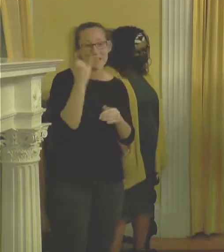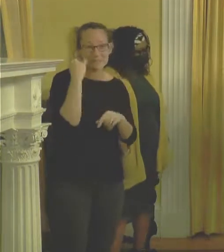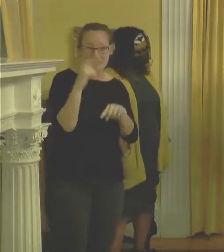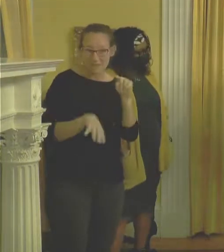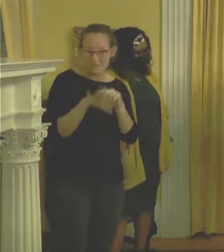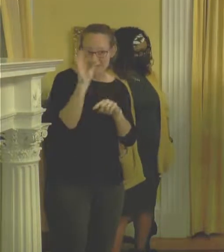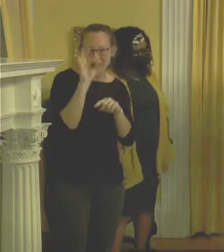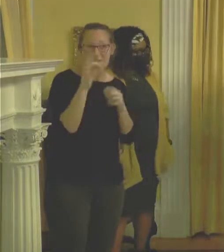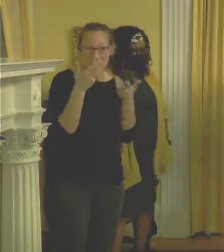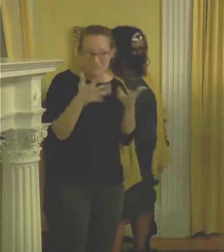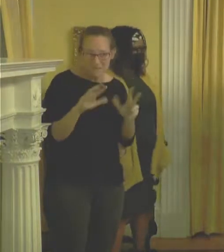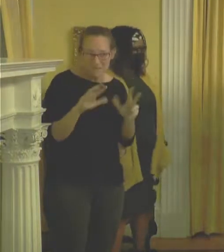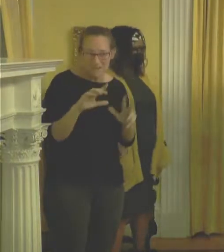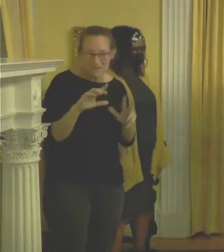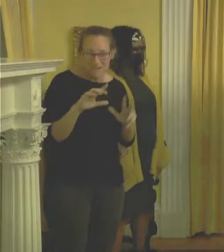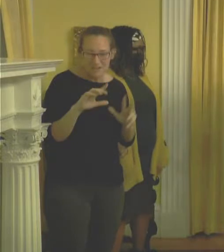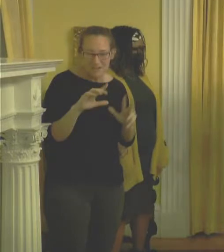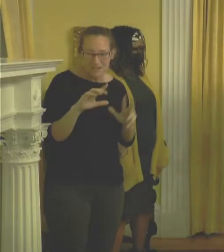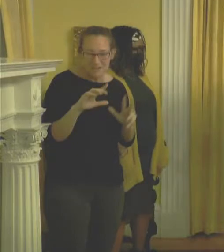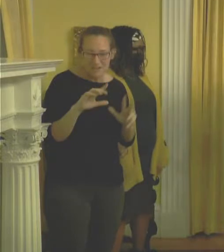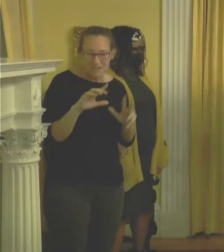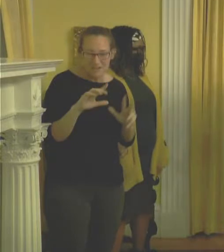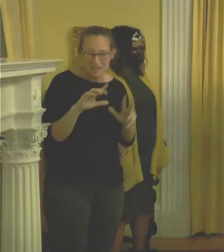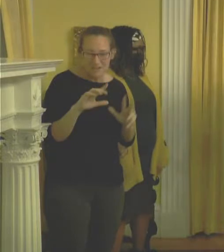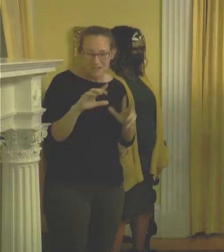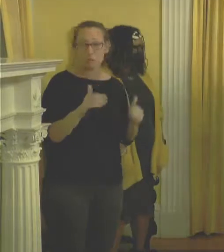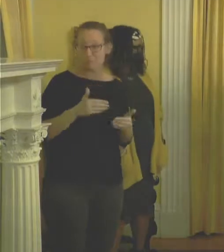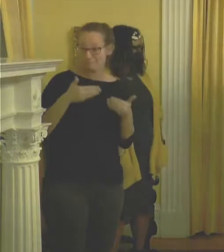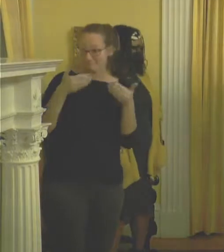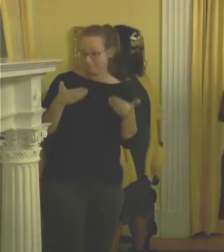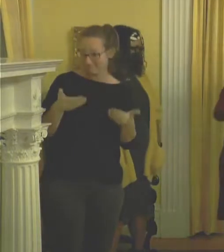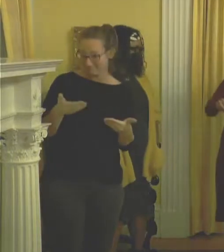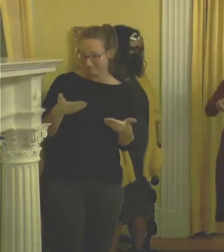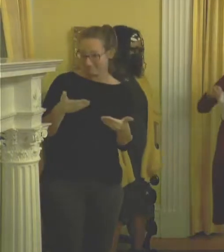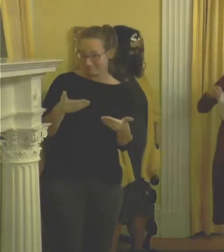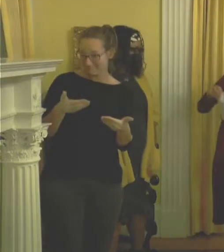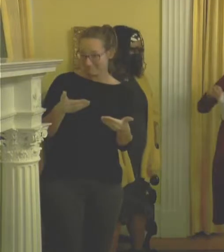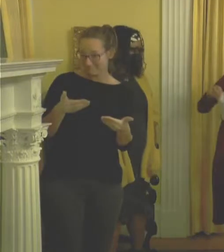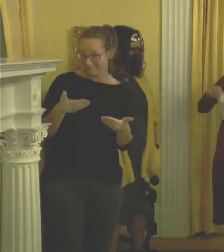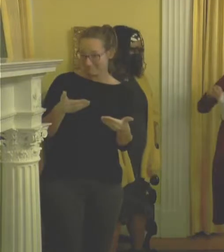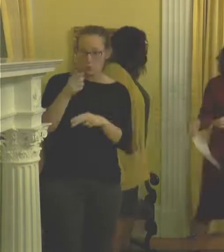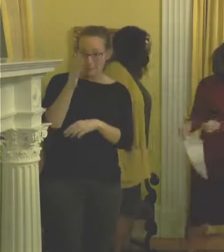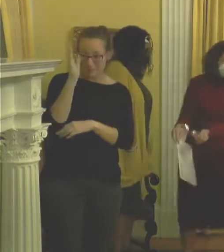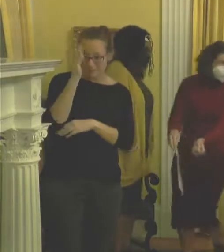So, without further ado, thanks Erin, we look forward to hearing what you have said. Thank you.